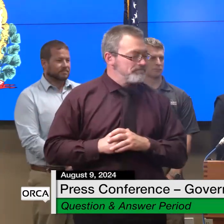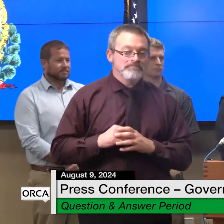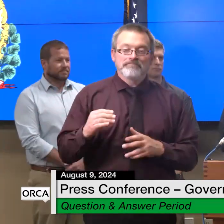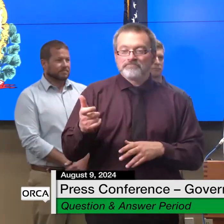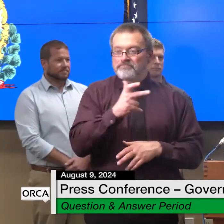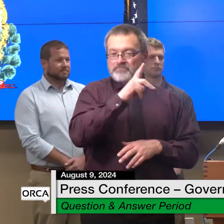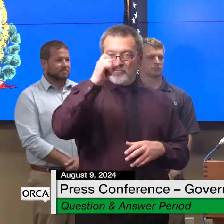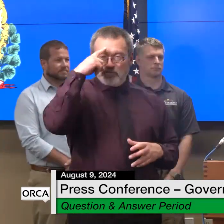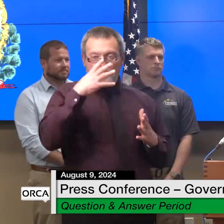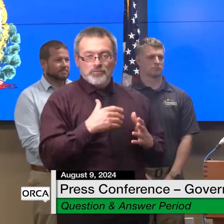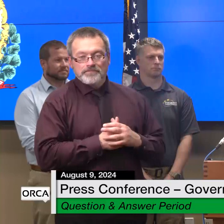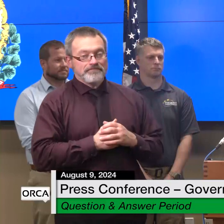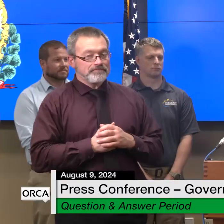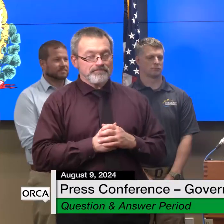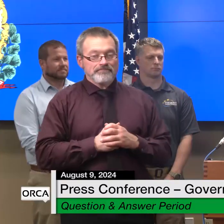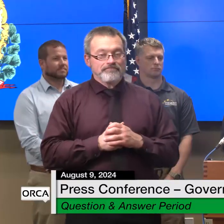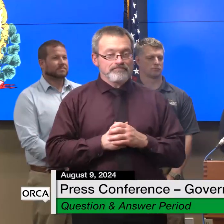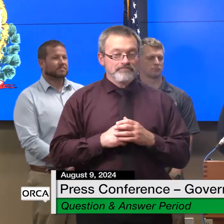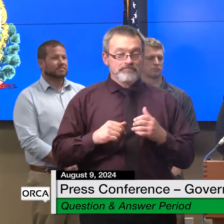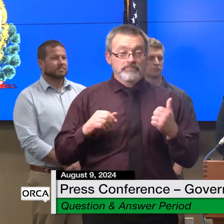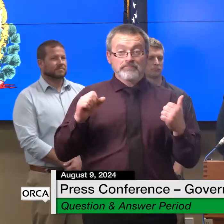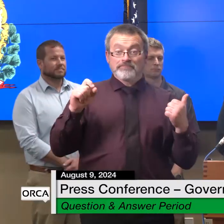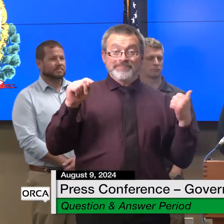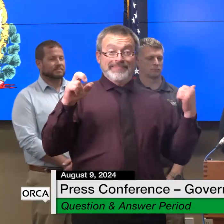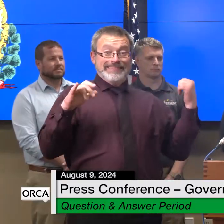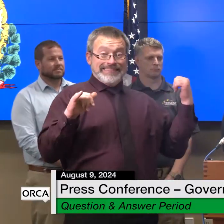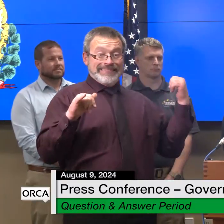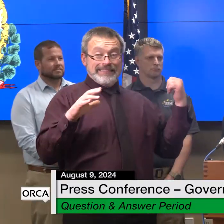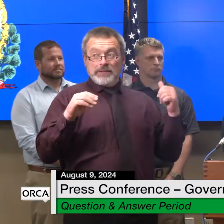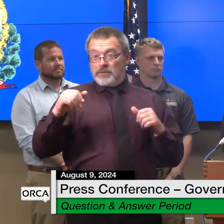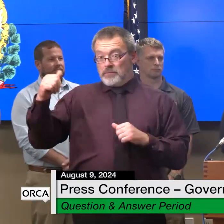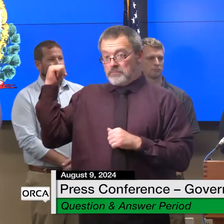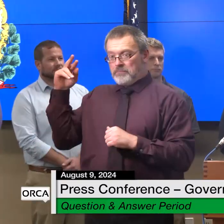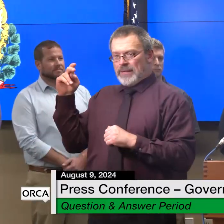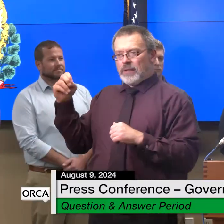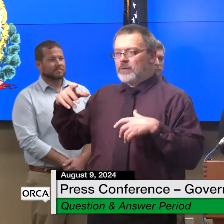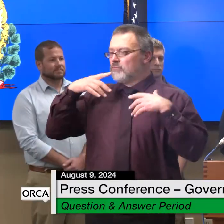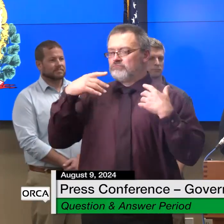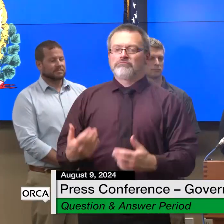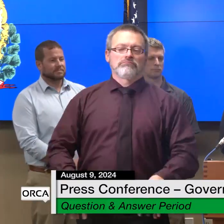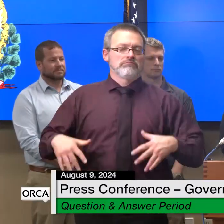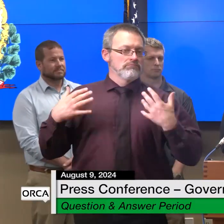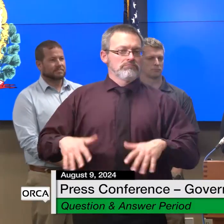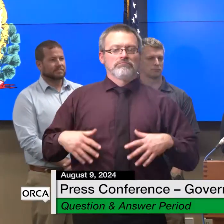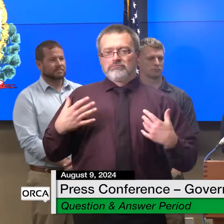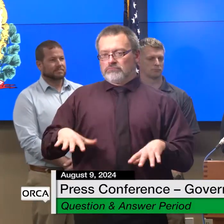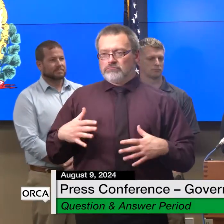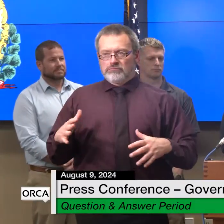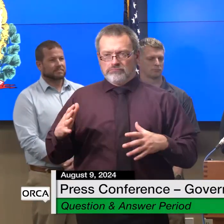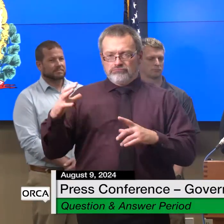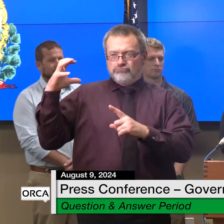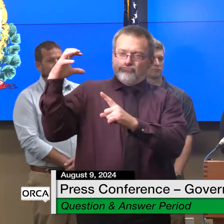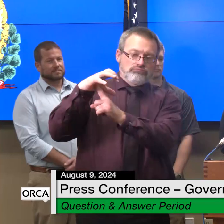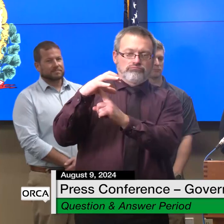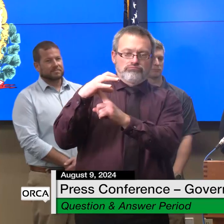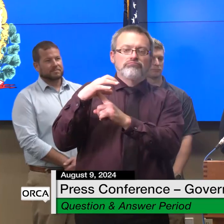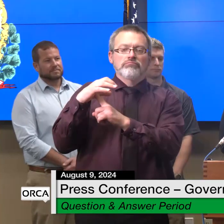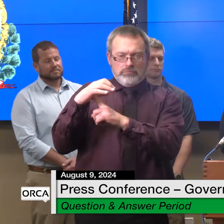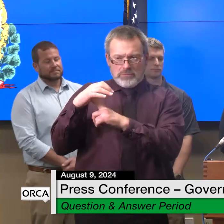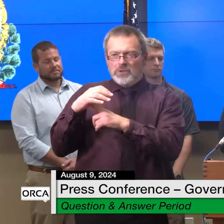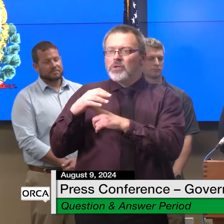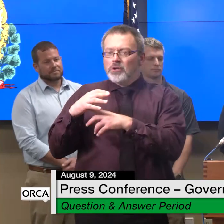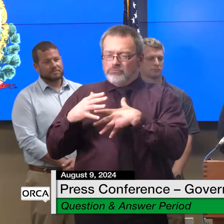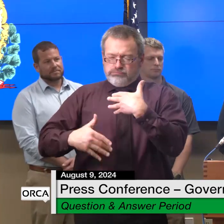and stacy and mike's um input on this has been invaluable they've uh they've really led this effort